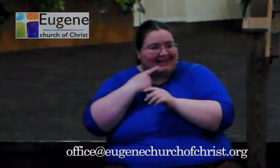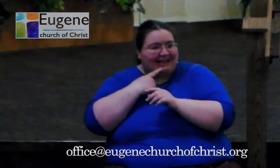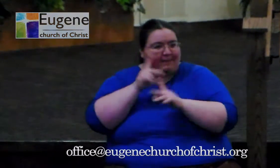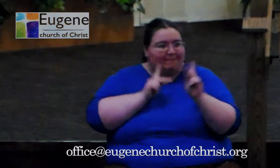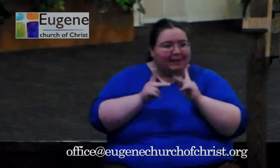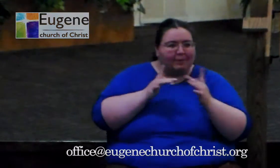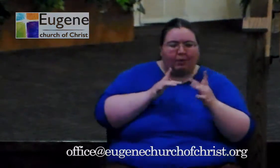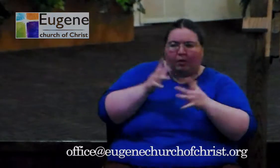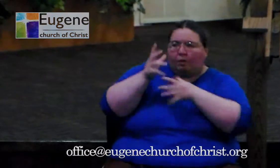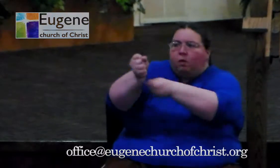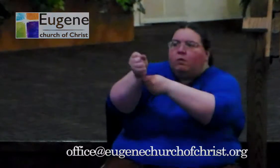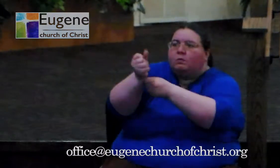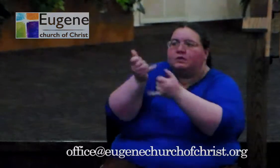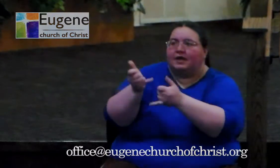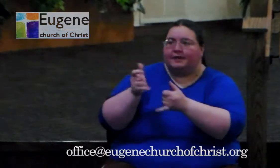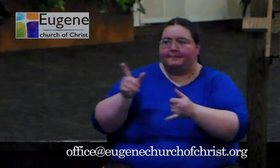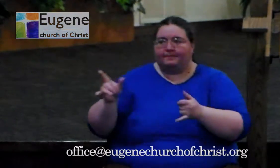People have worth because they are people.